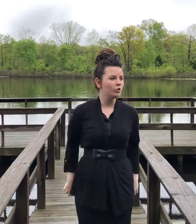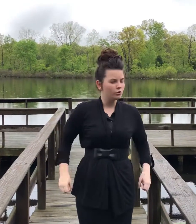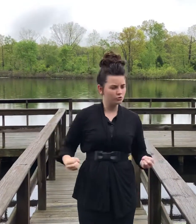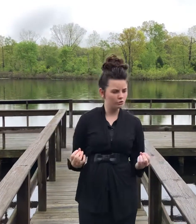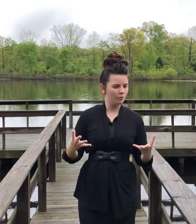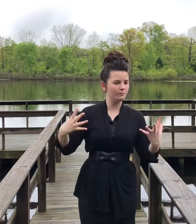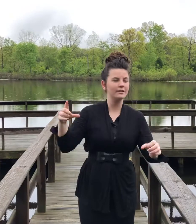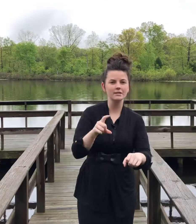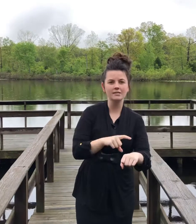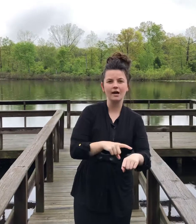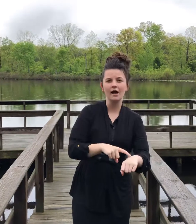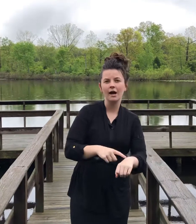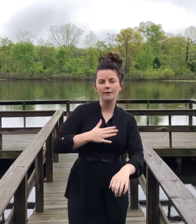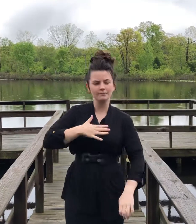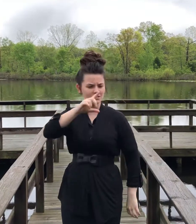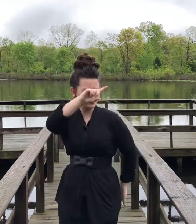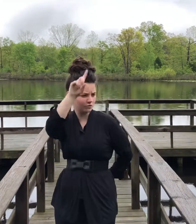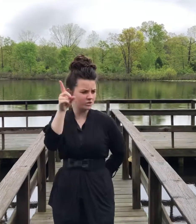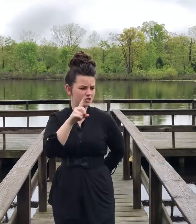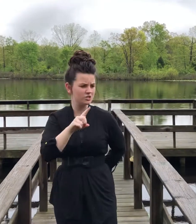So many times I've questioned